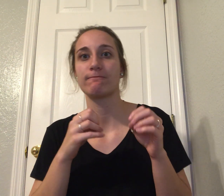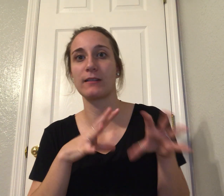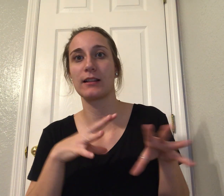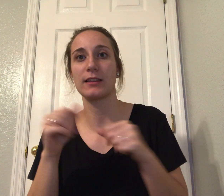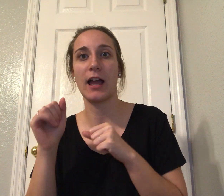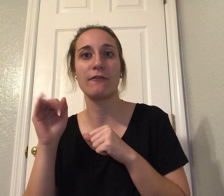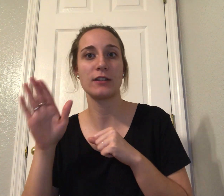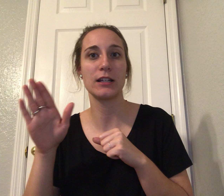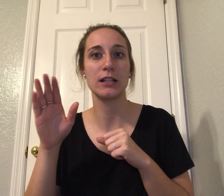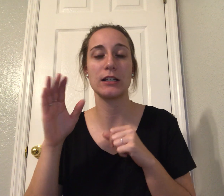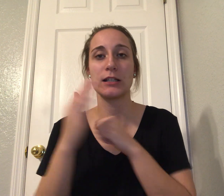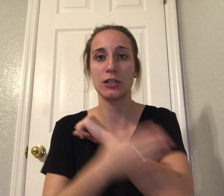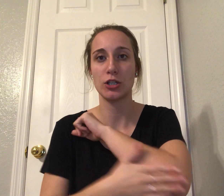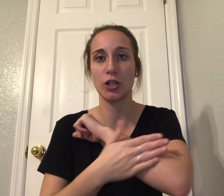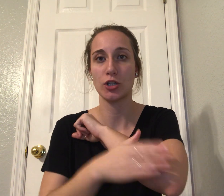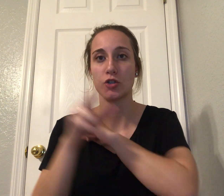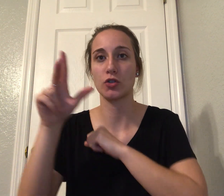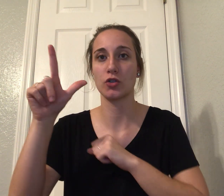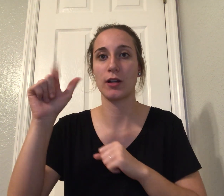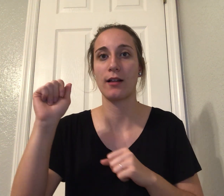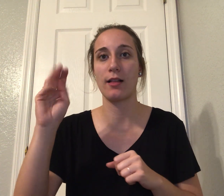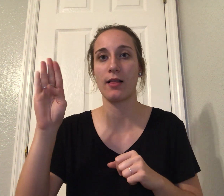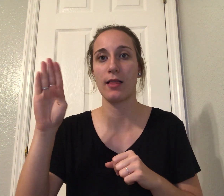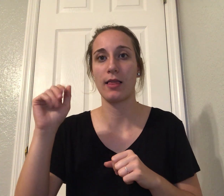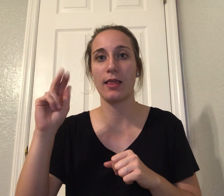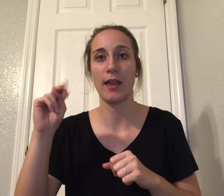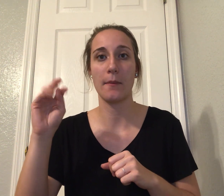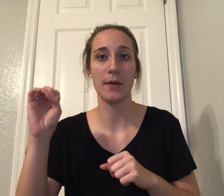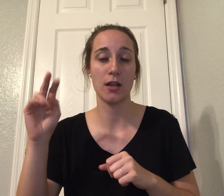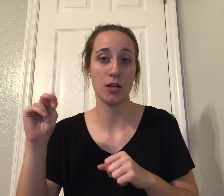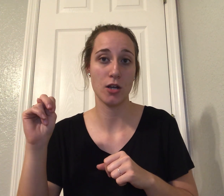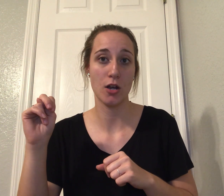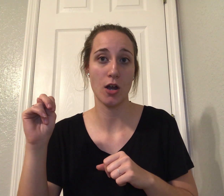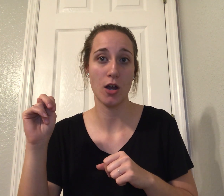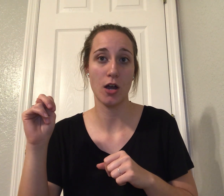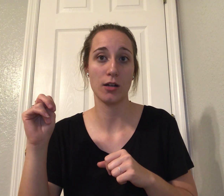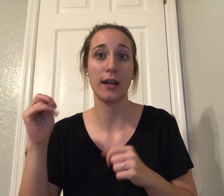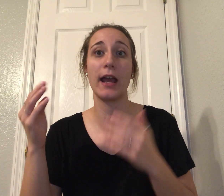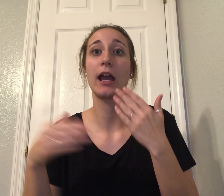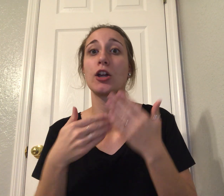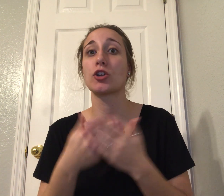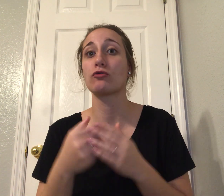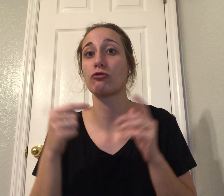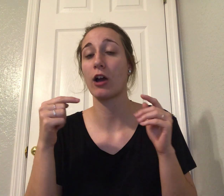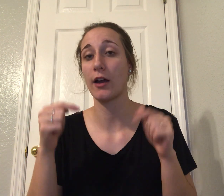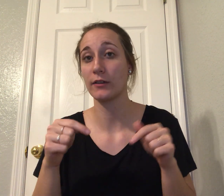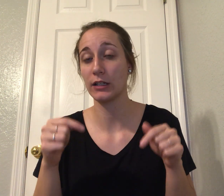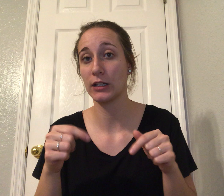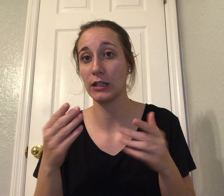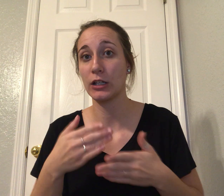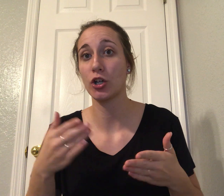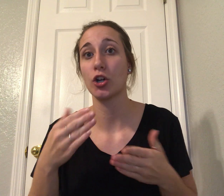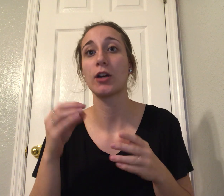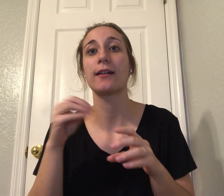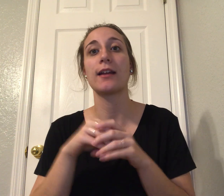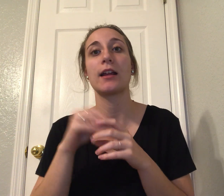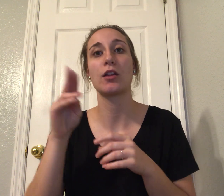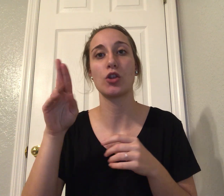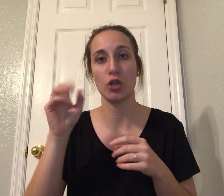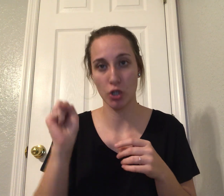landed in the U.S. I never imagined that in this country I would worry about the same things that